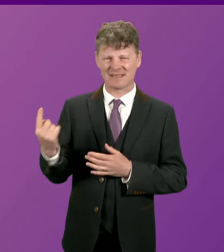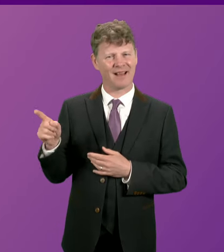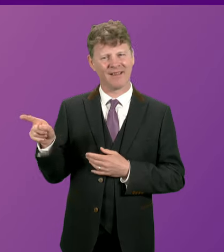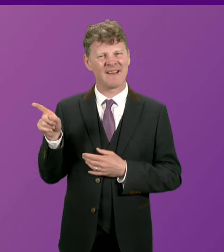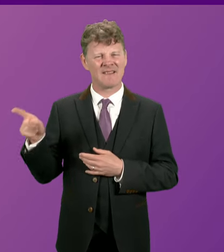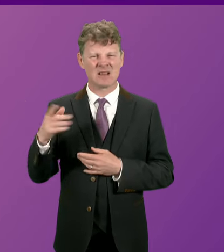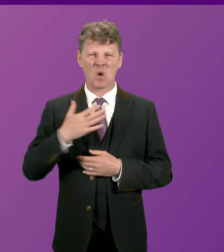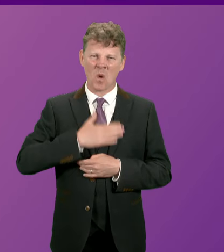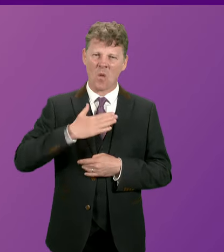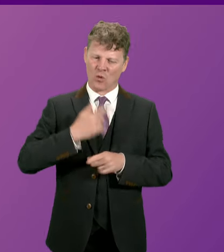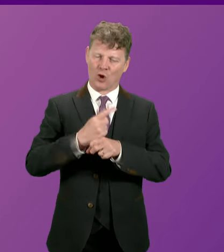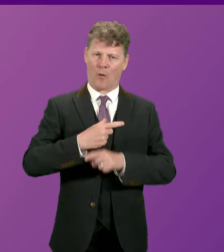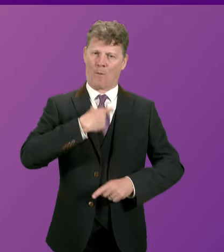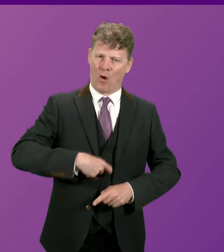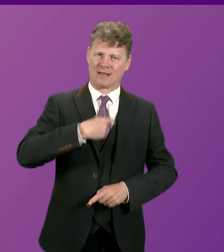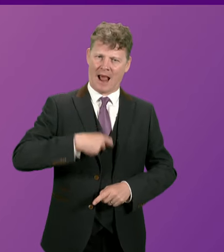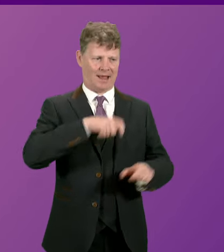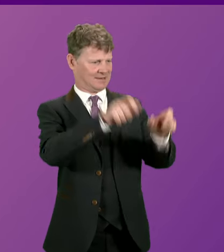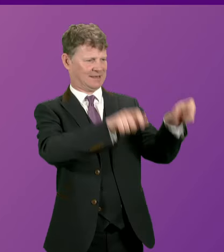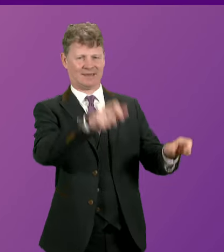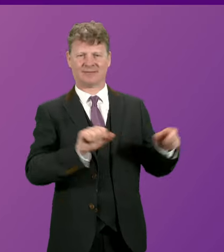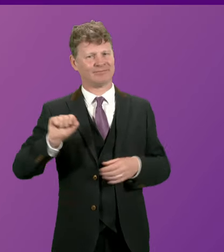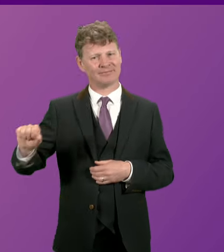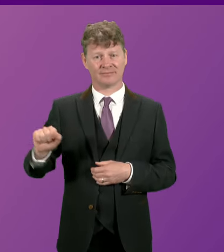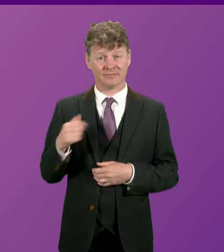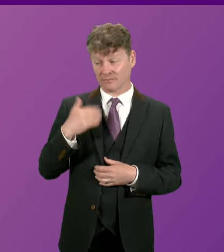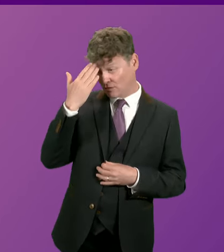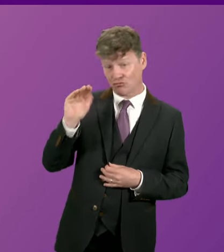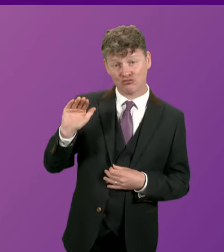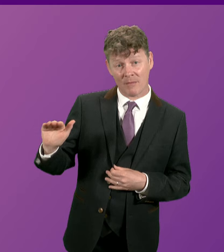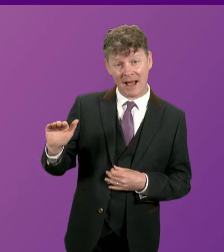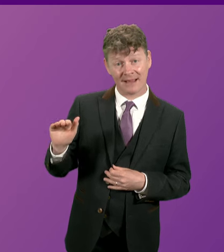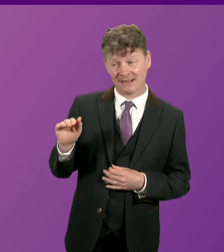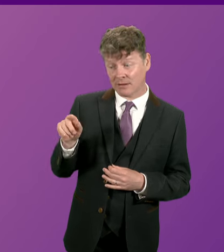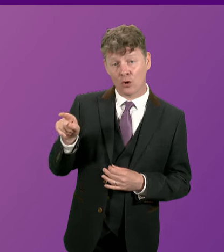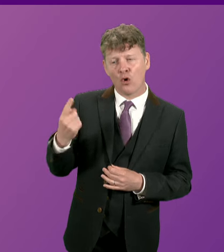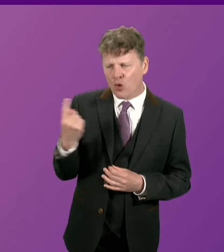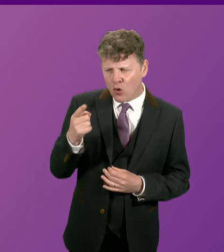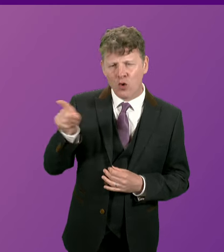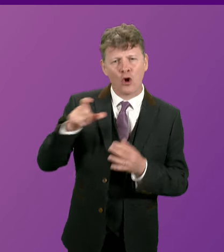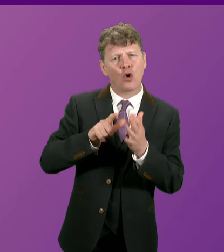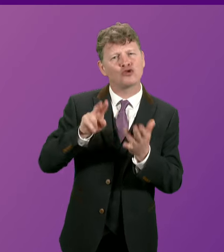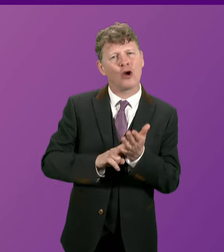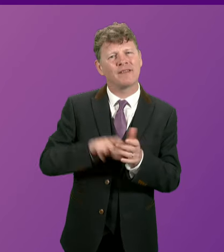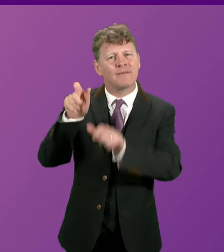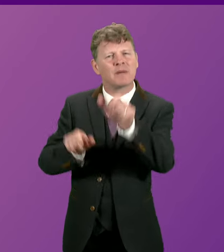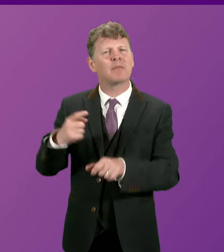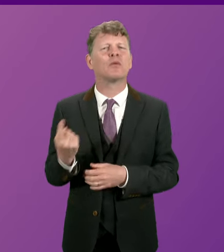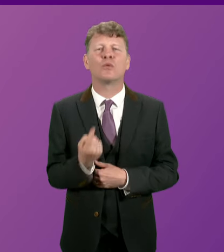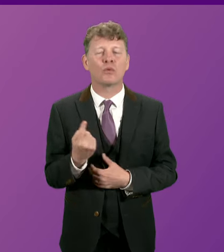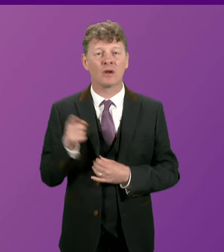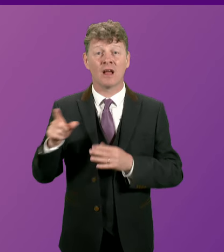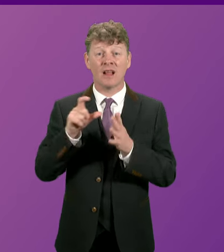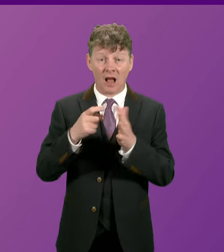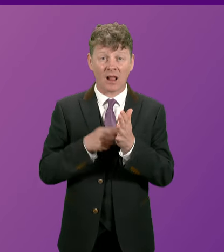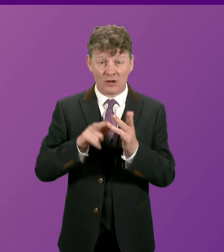to talk about personalities. So let me remind him about the personalities he associates himself with. Douglas Ross served in